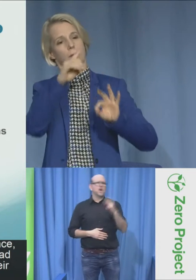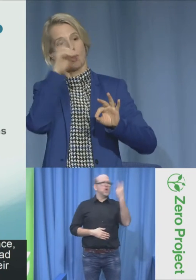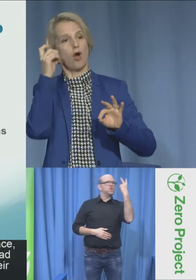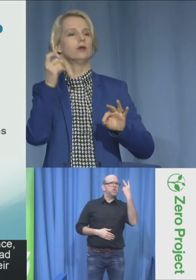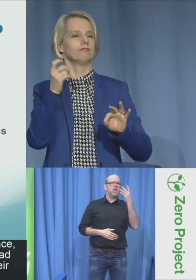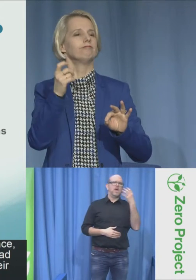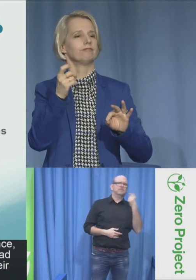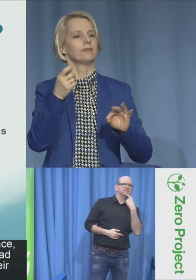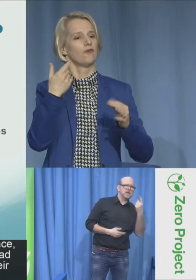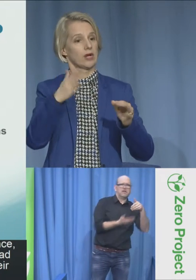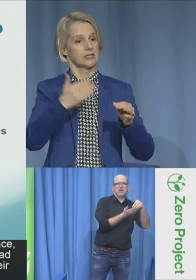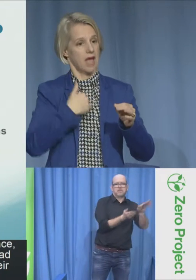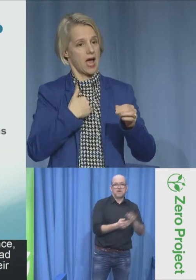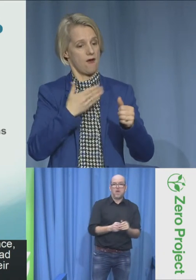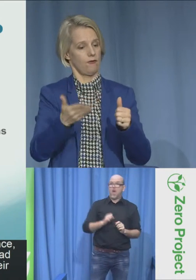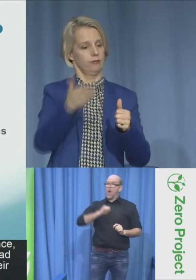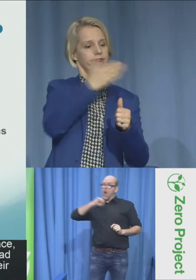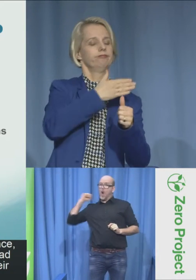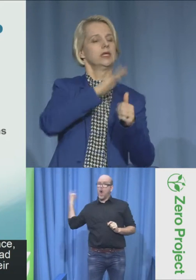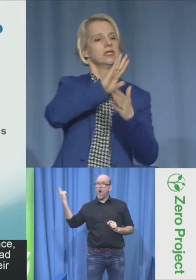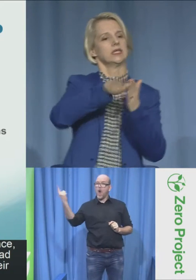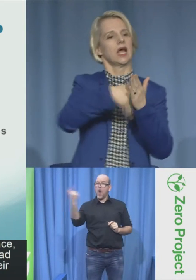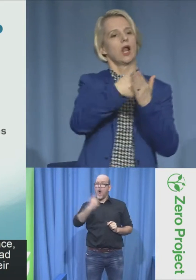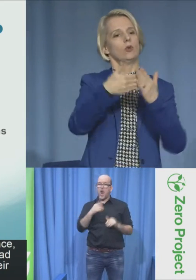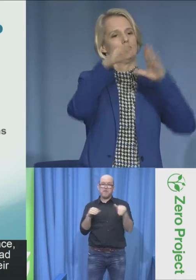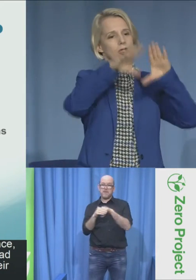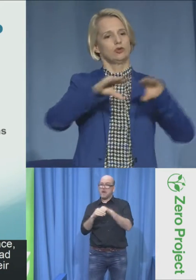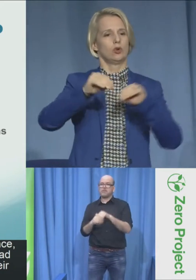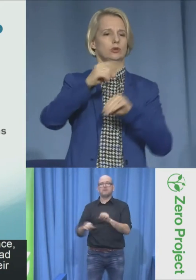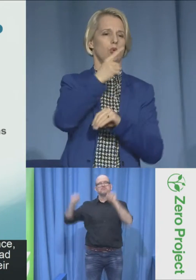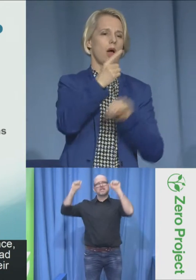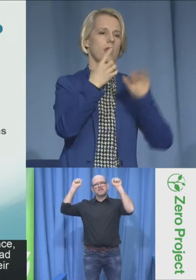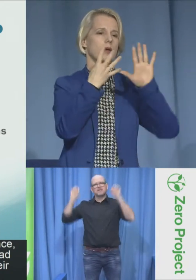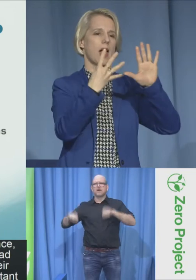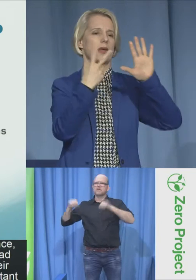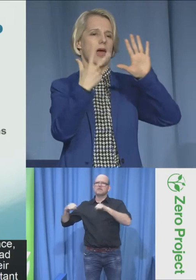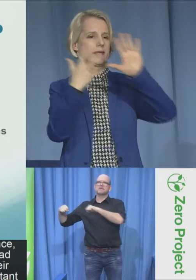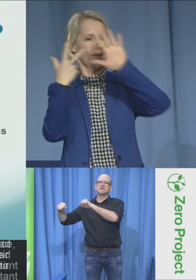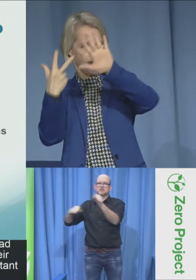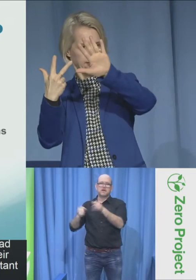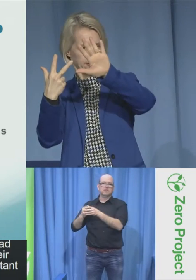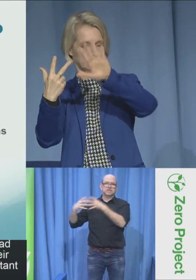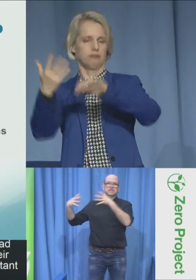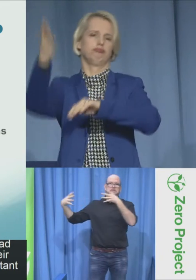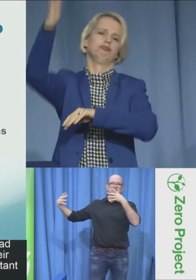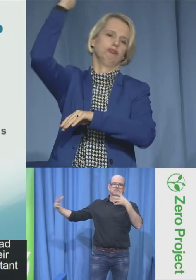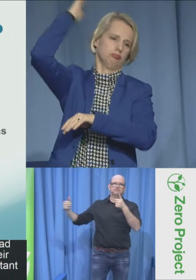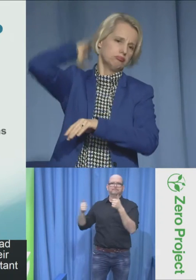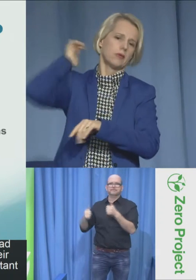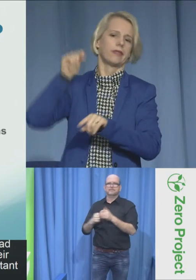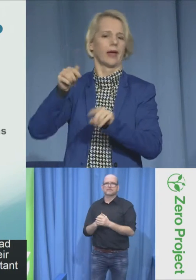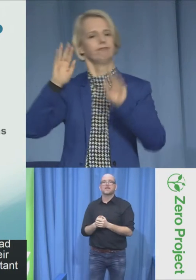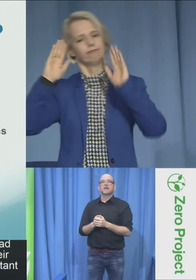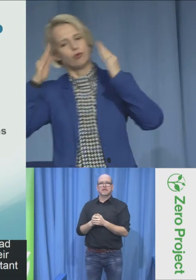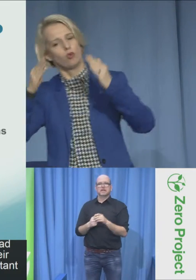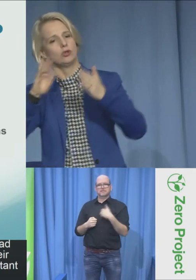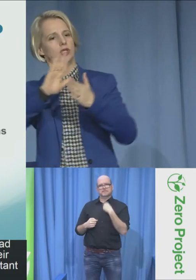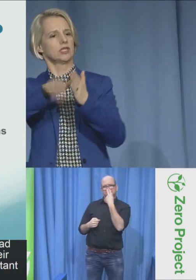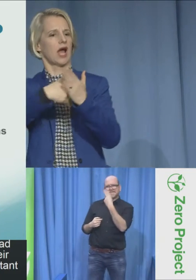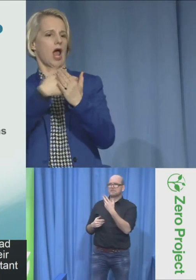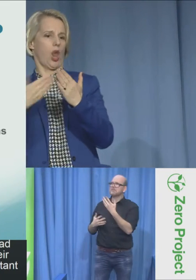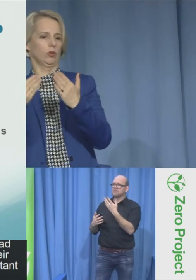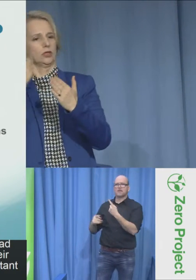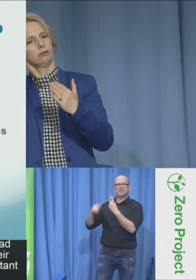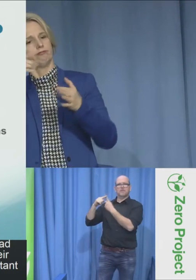resolution is very important because we've had resolutions in the past about sign language from 1988